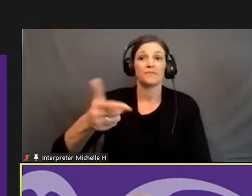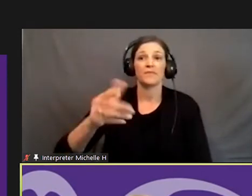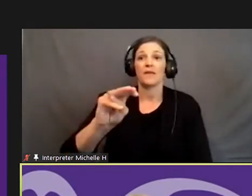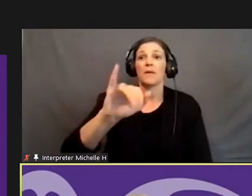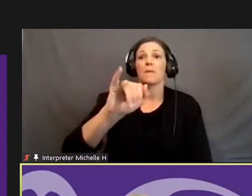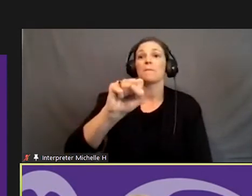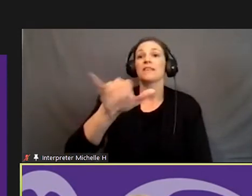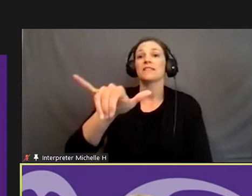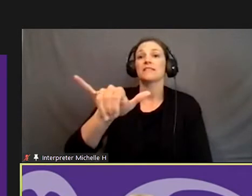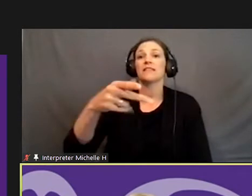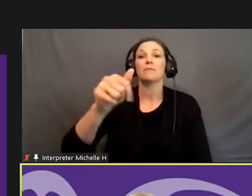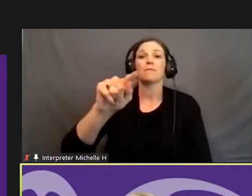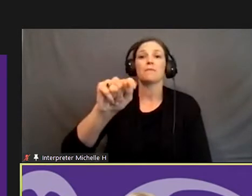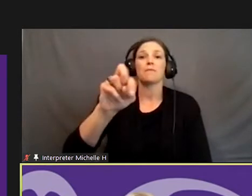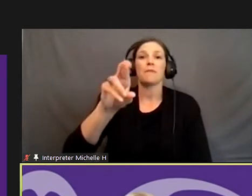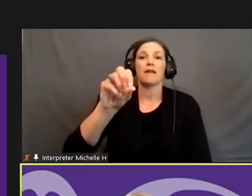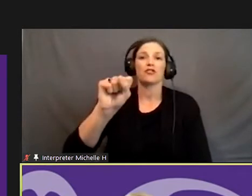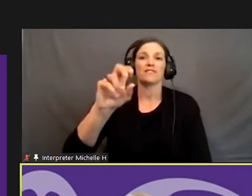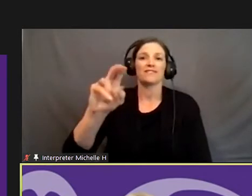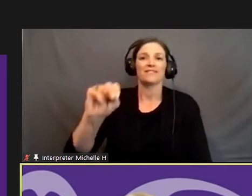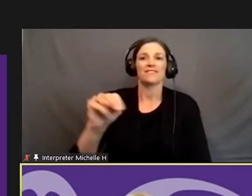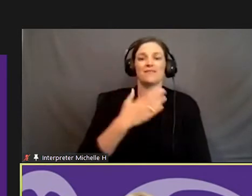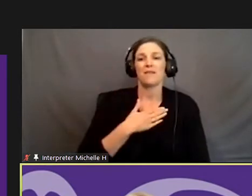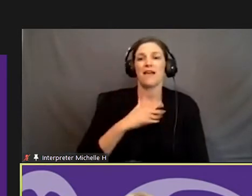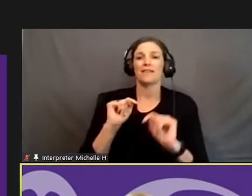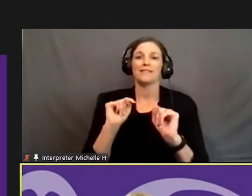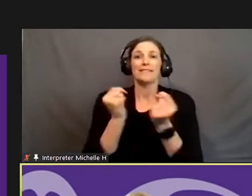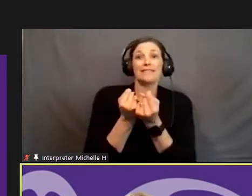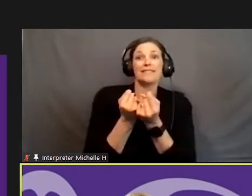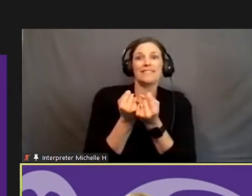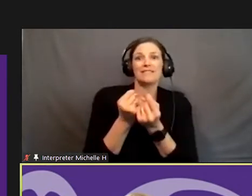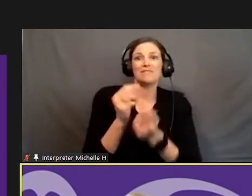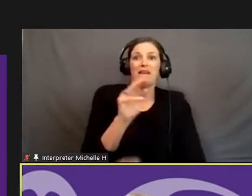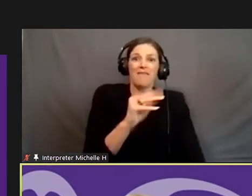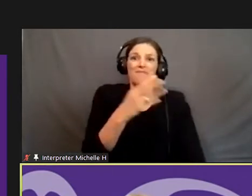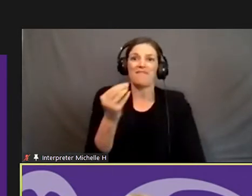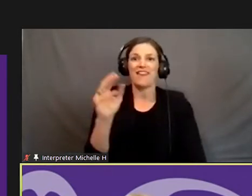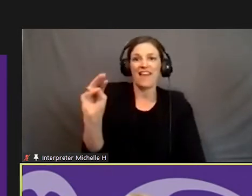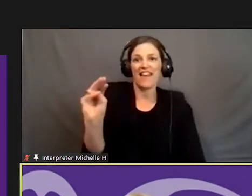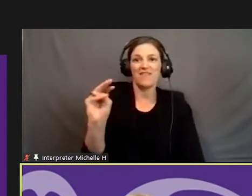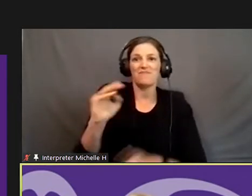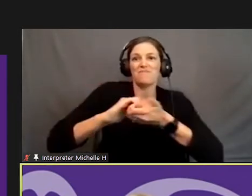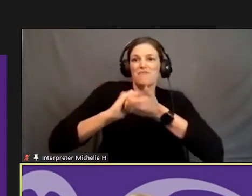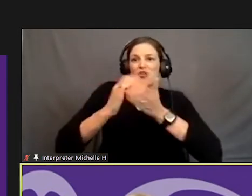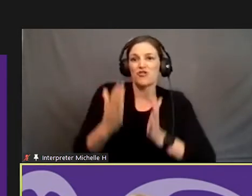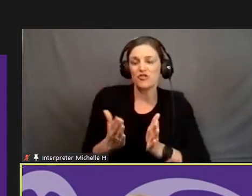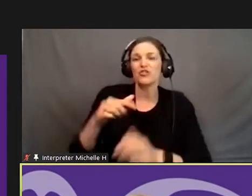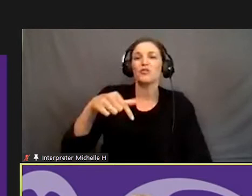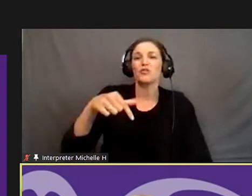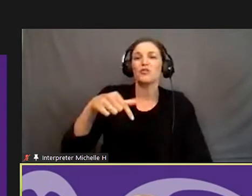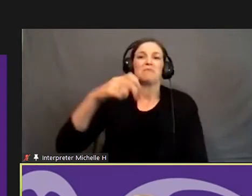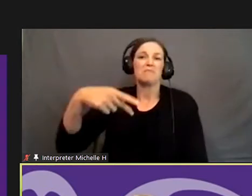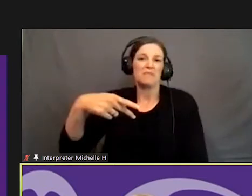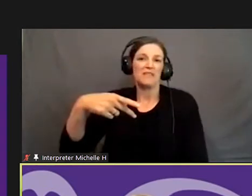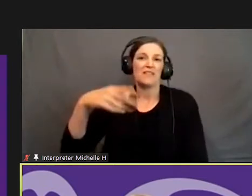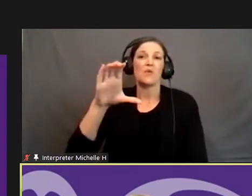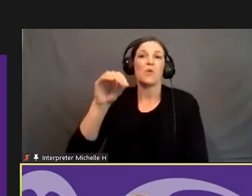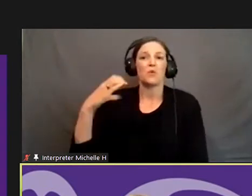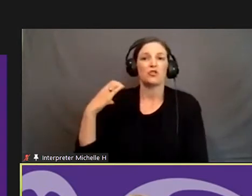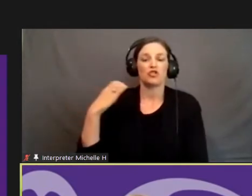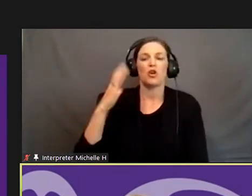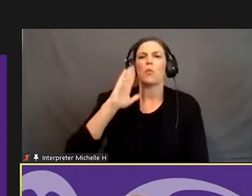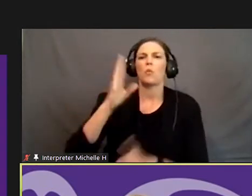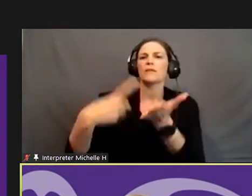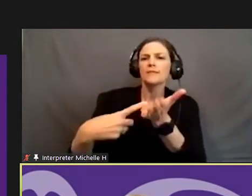Patterson, my partner in crime, Team M&M and QEP co-chair, who's going to discuss where we